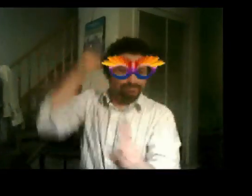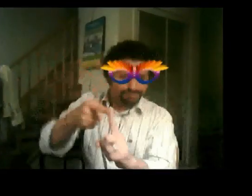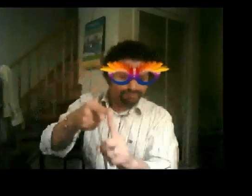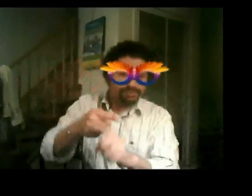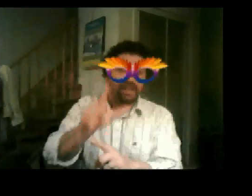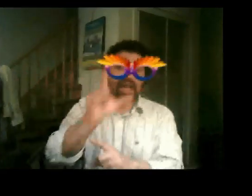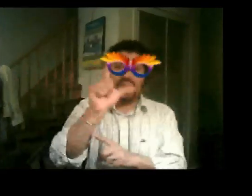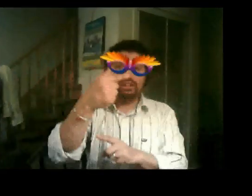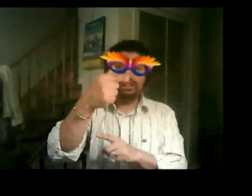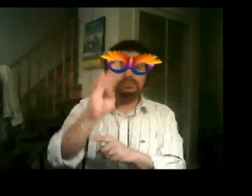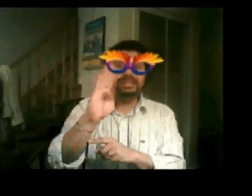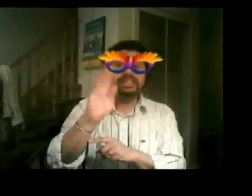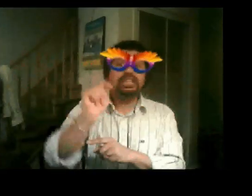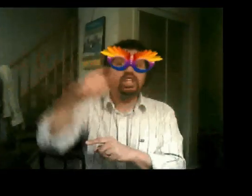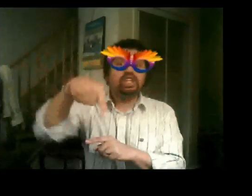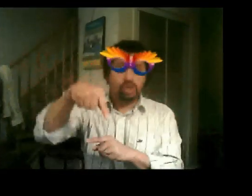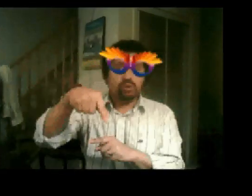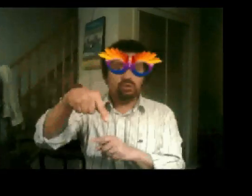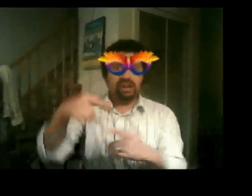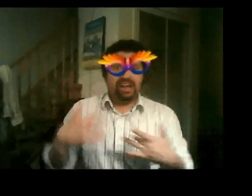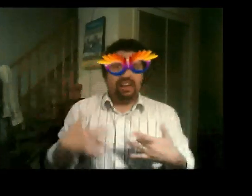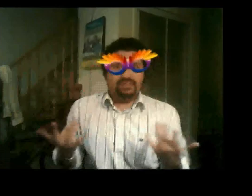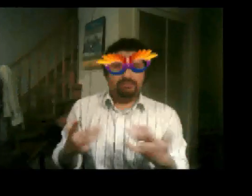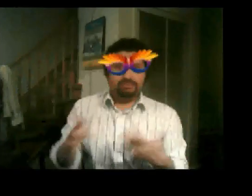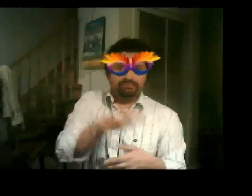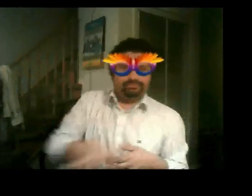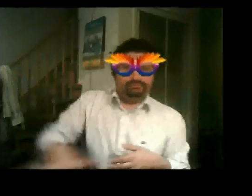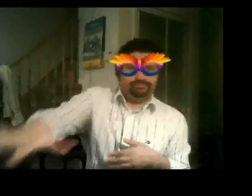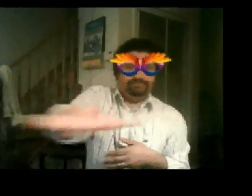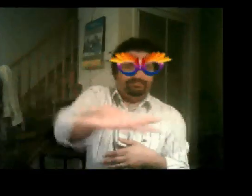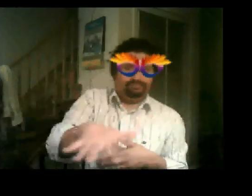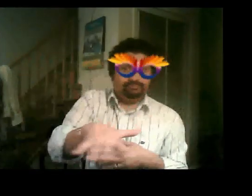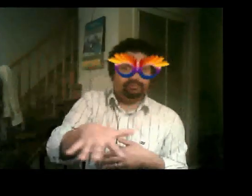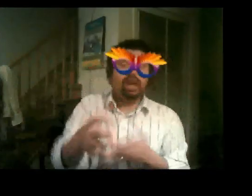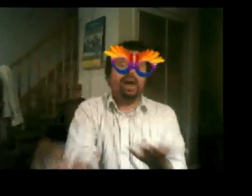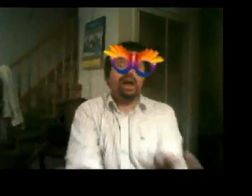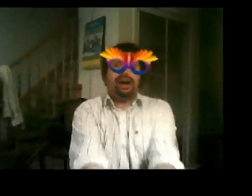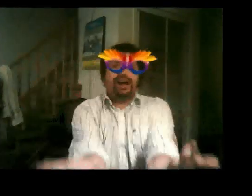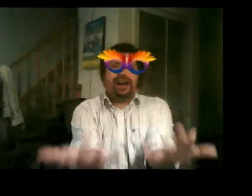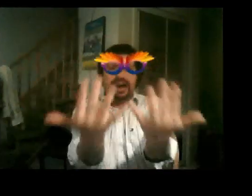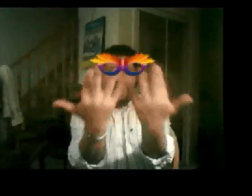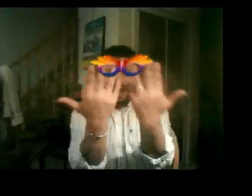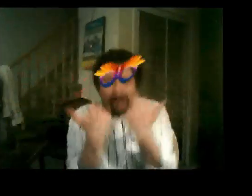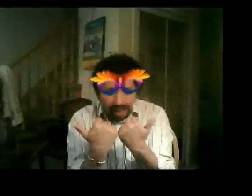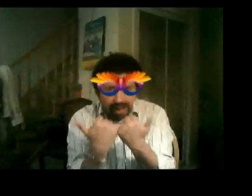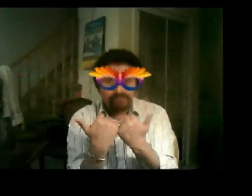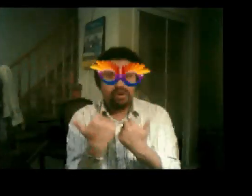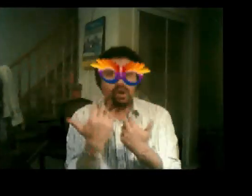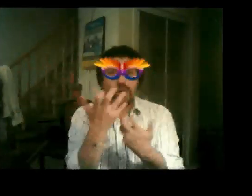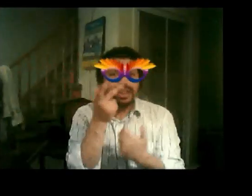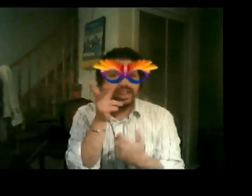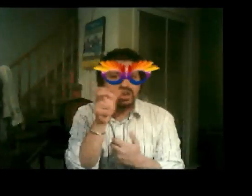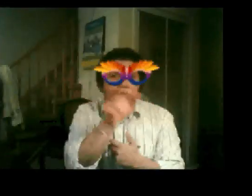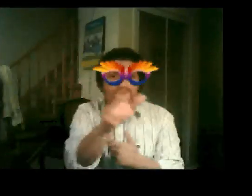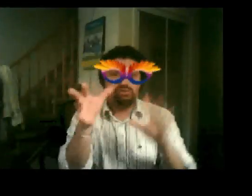light, we can let go of it all After midnight, we're partying until tomorrow Whatever